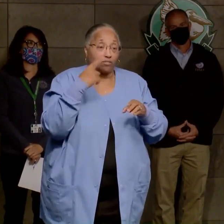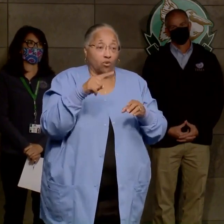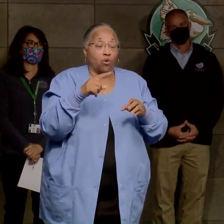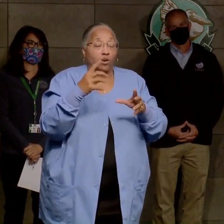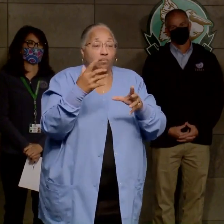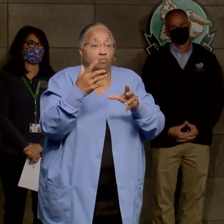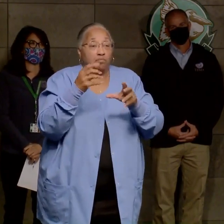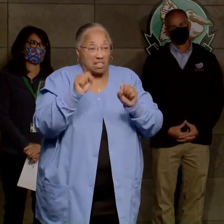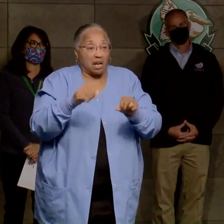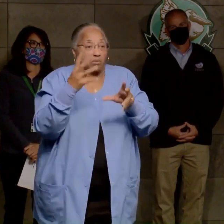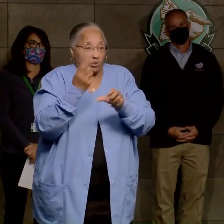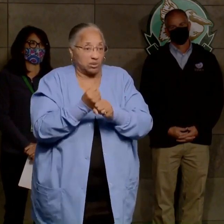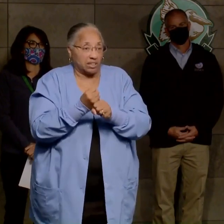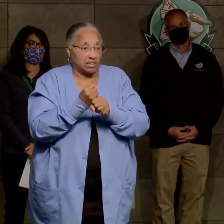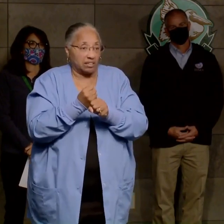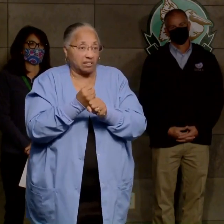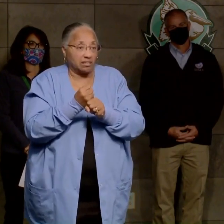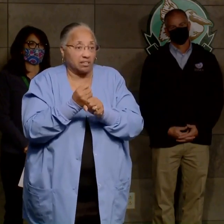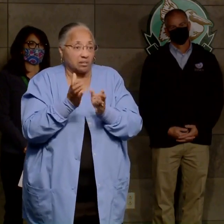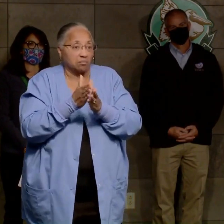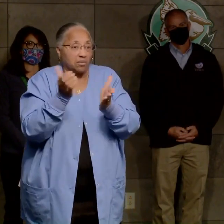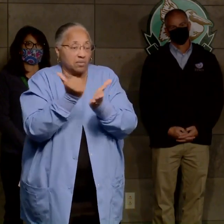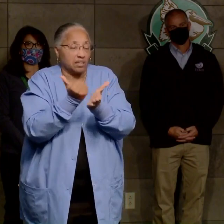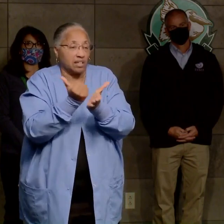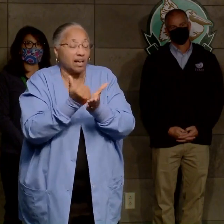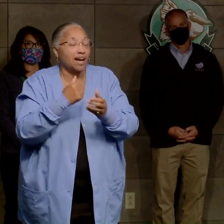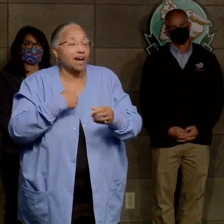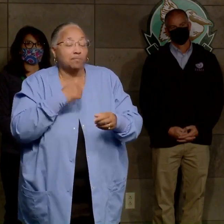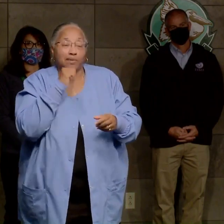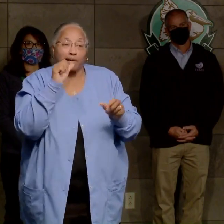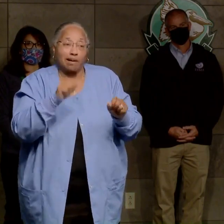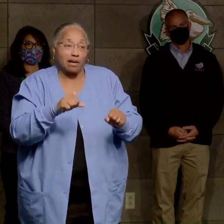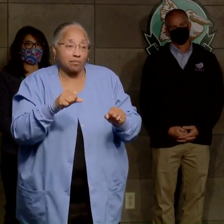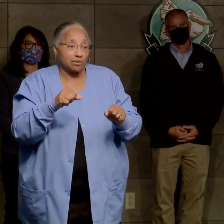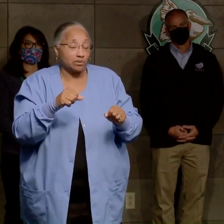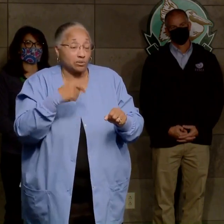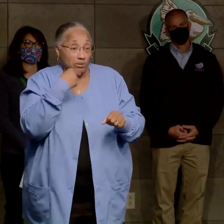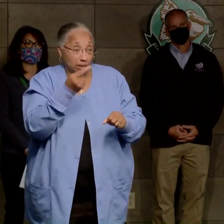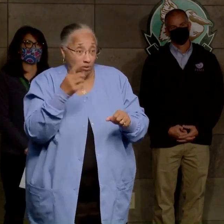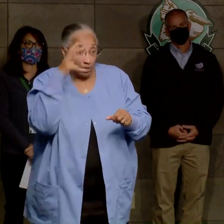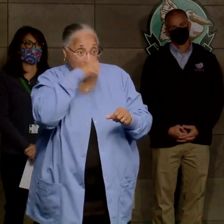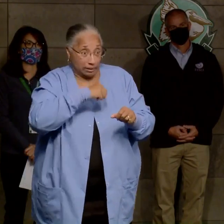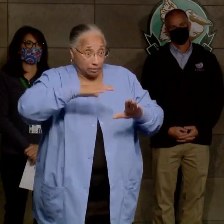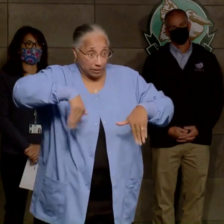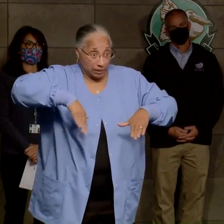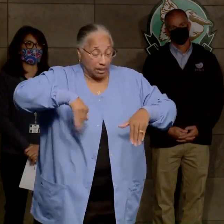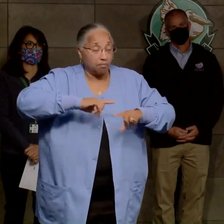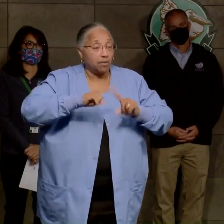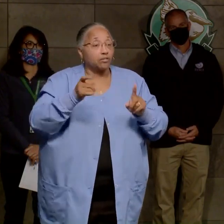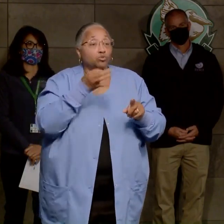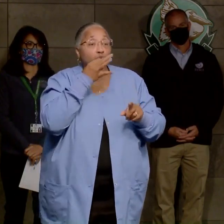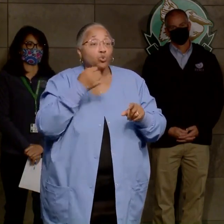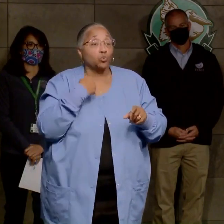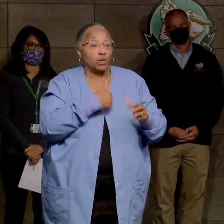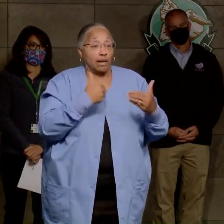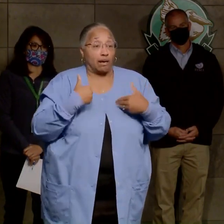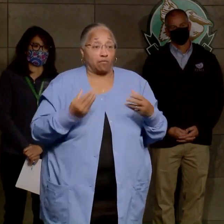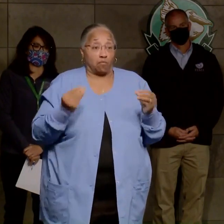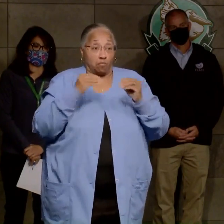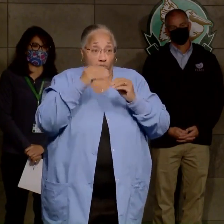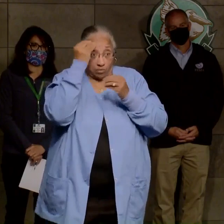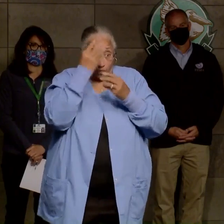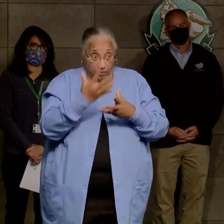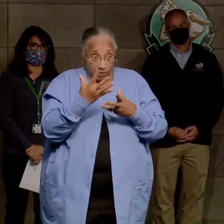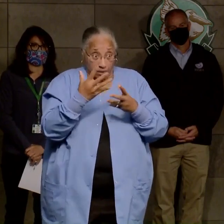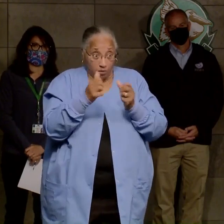assistance and that sort of thing. And I'm just not able to give those estimates yet. But as soon as we have more definition around those